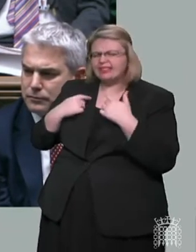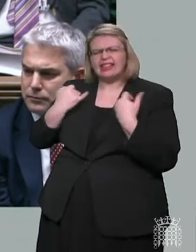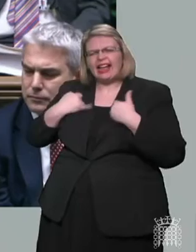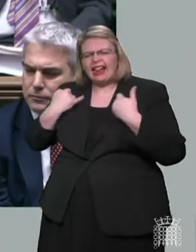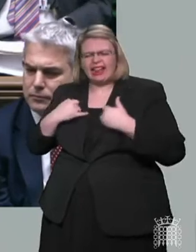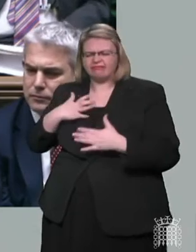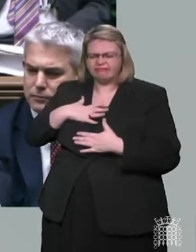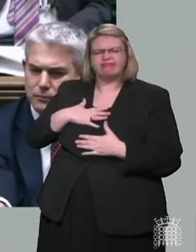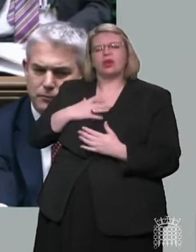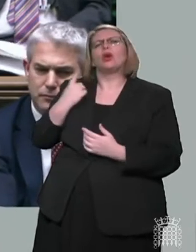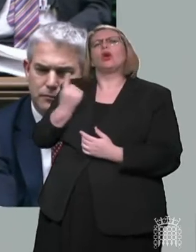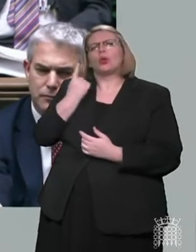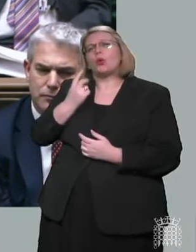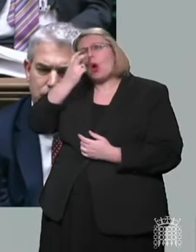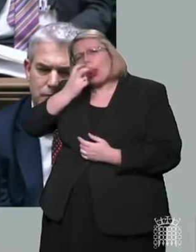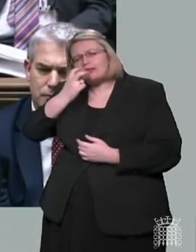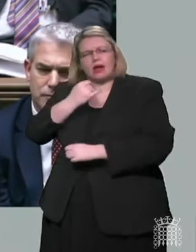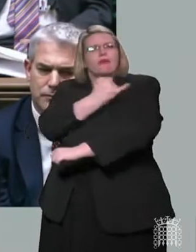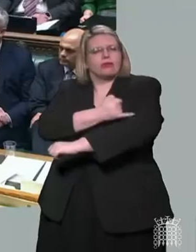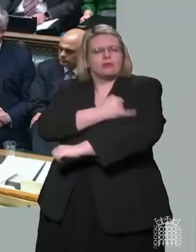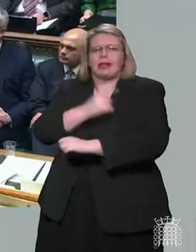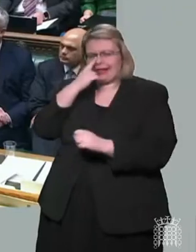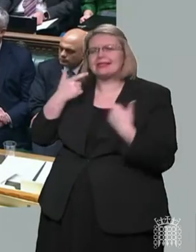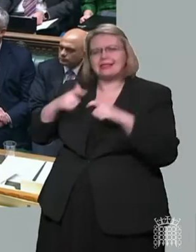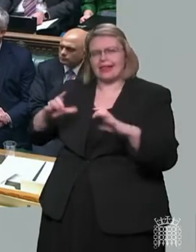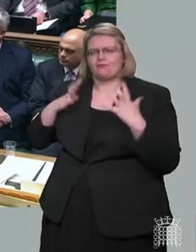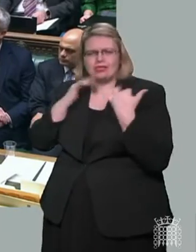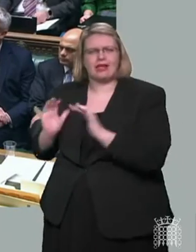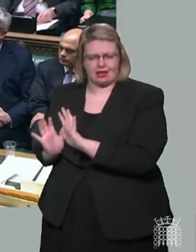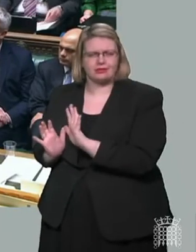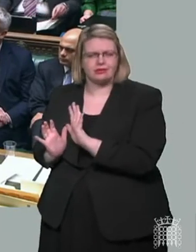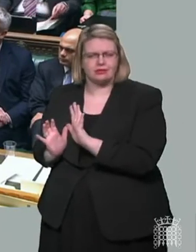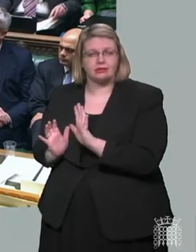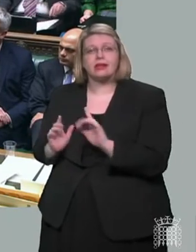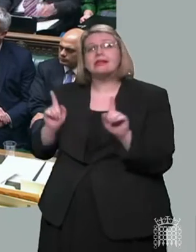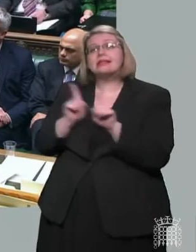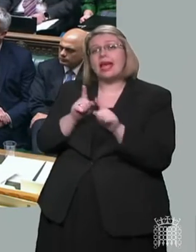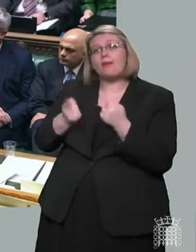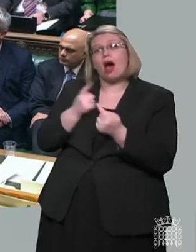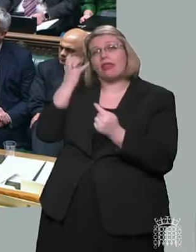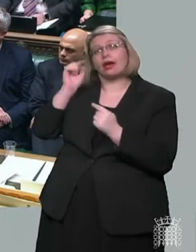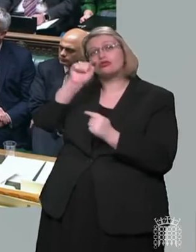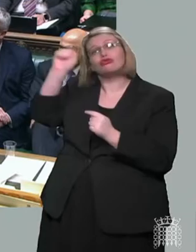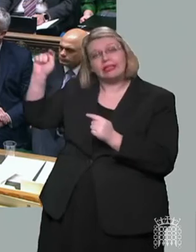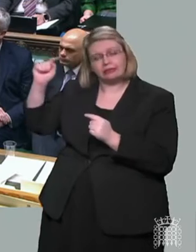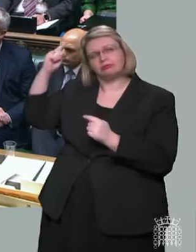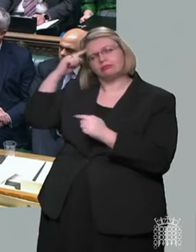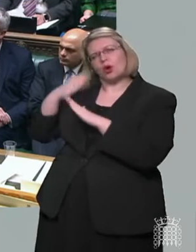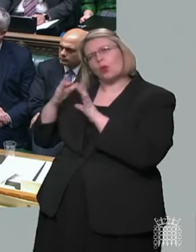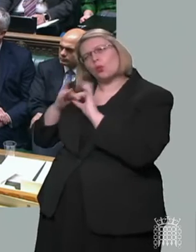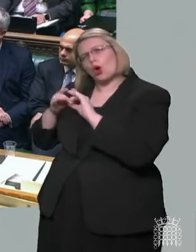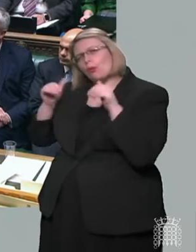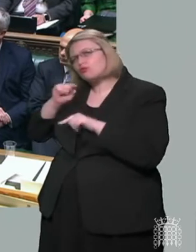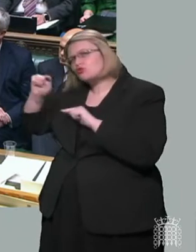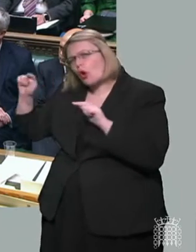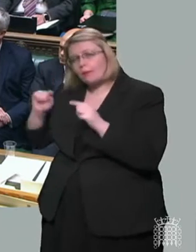groups and those most vulnerable to COVID. And in line with the practice in many other countries, we're working with retailers to ensure that